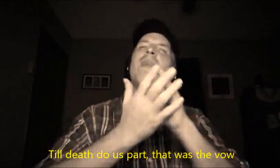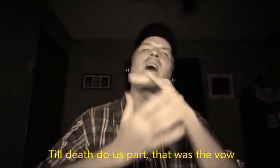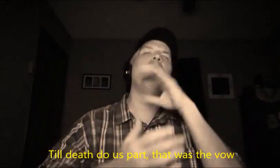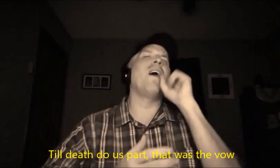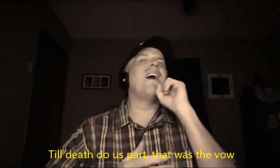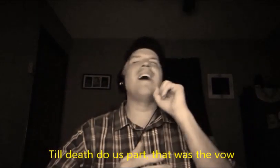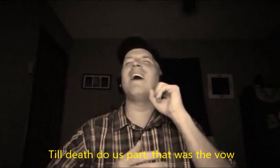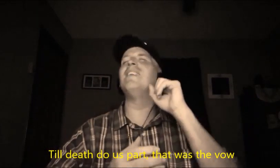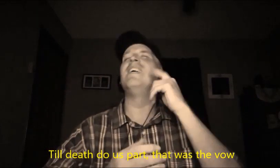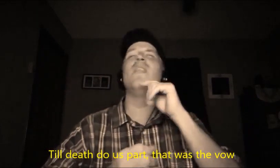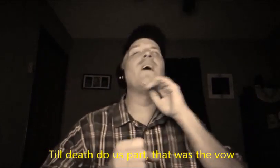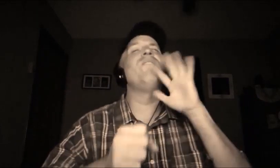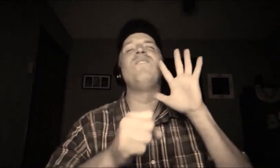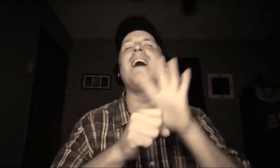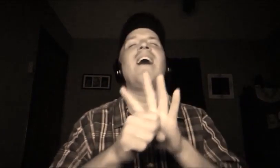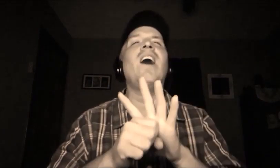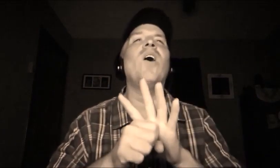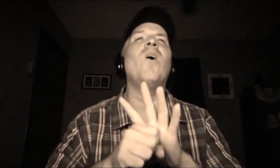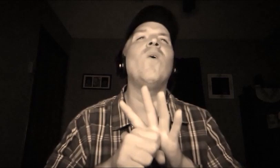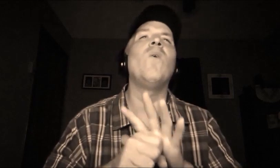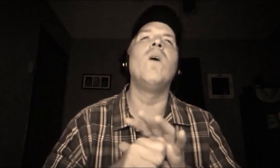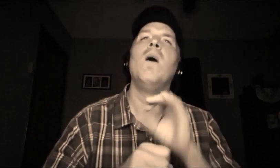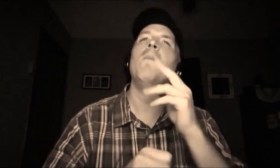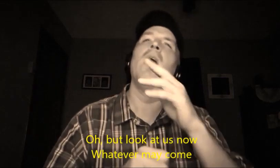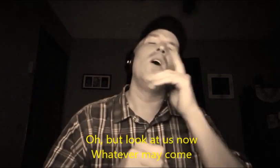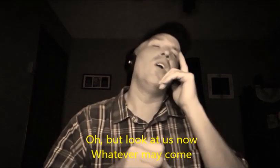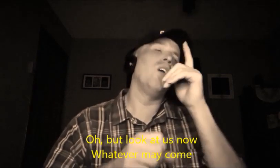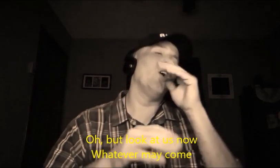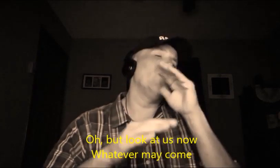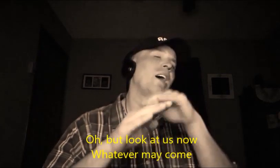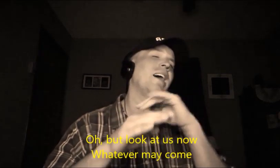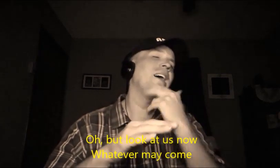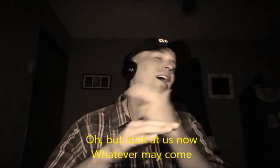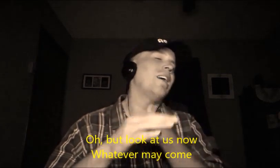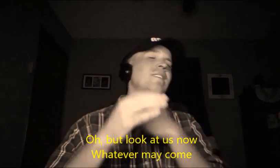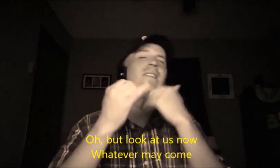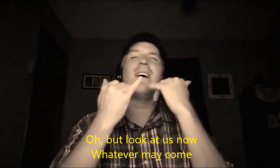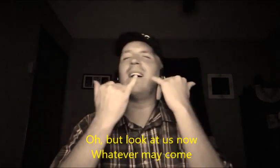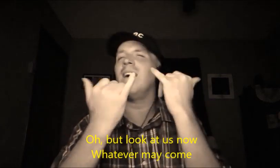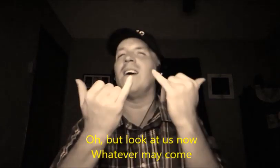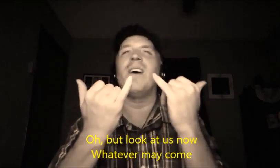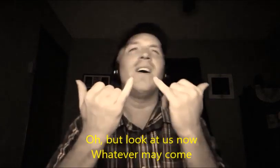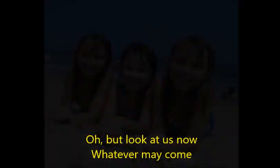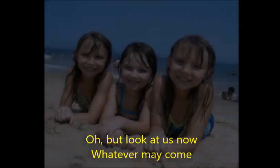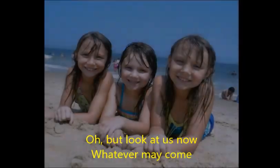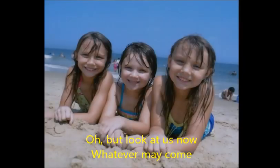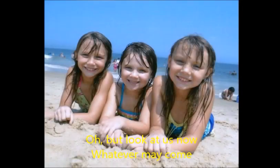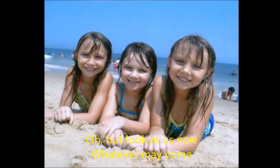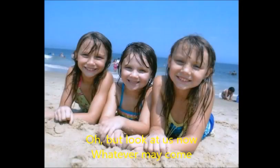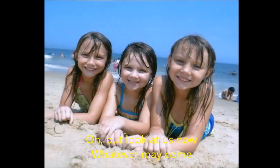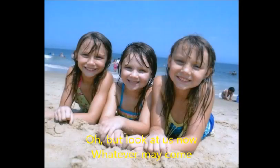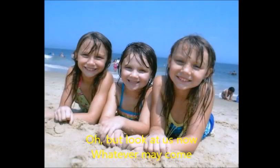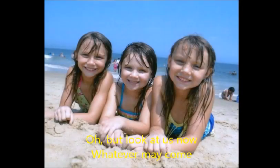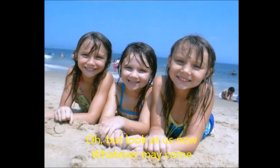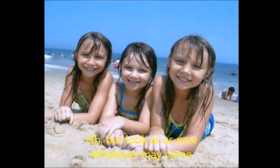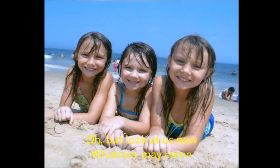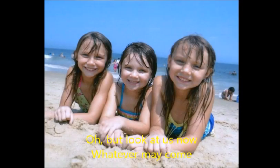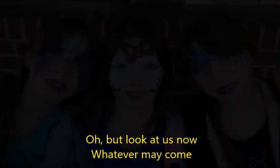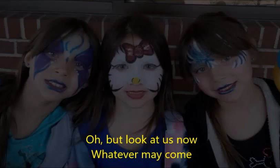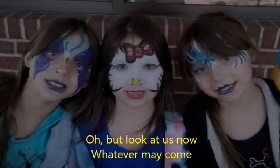was the vow But look at us now Whatever